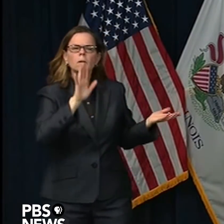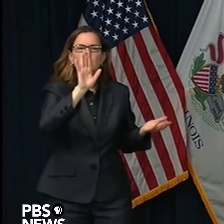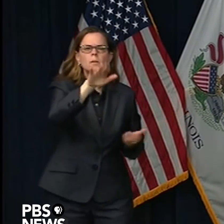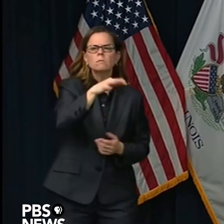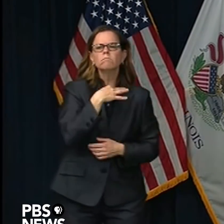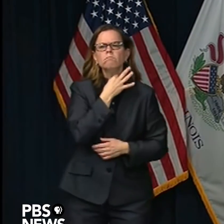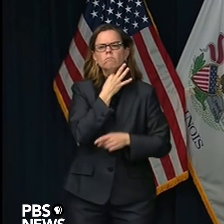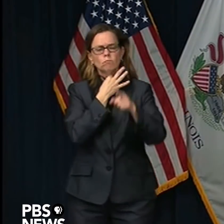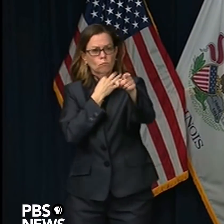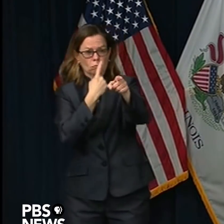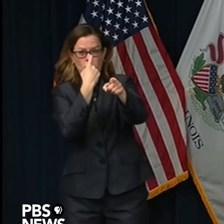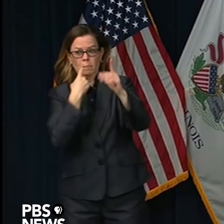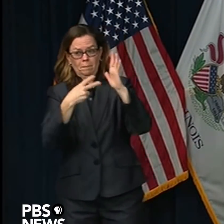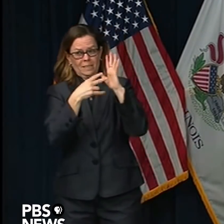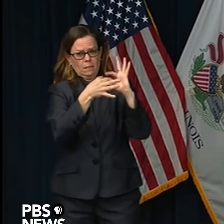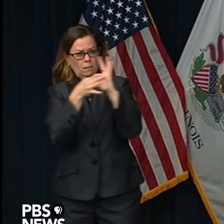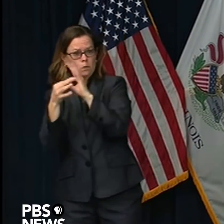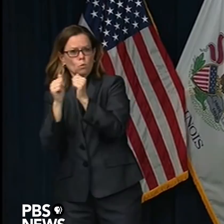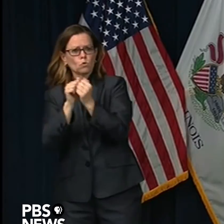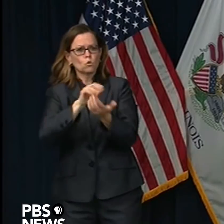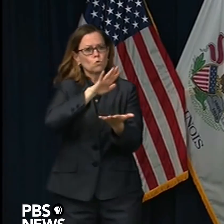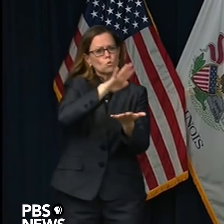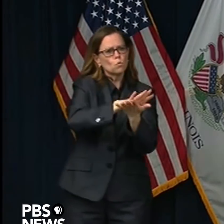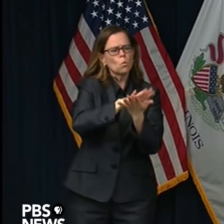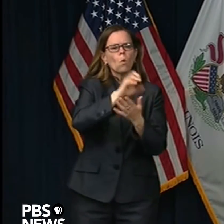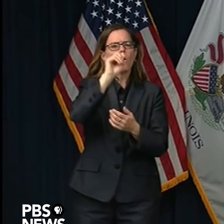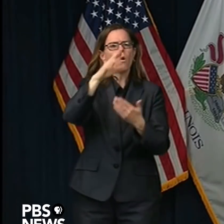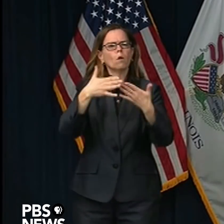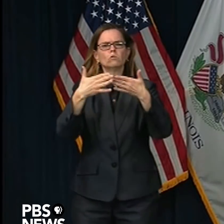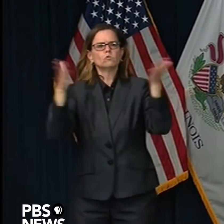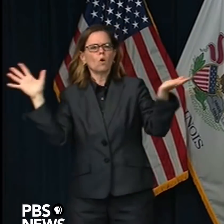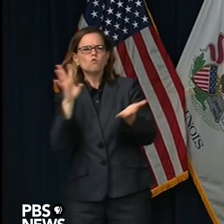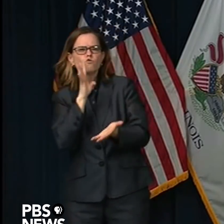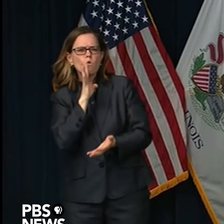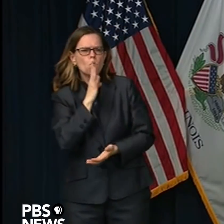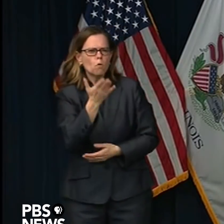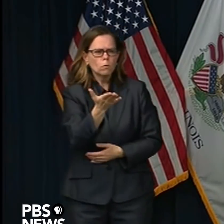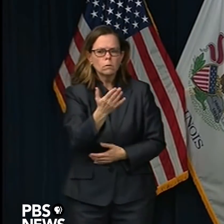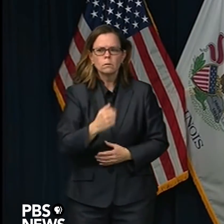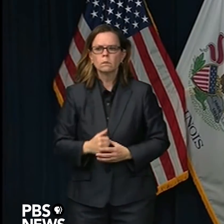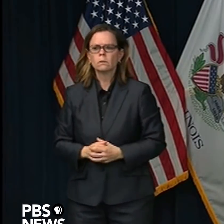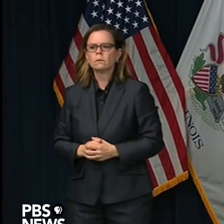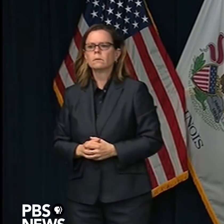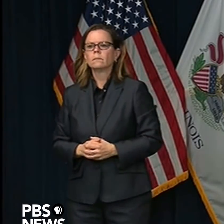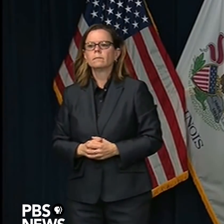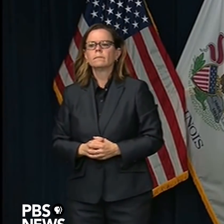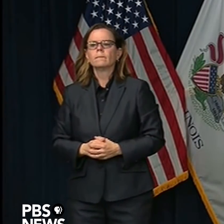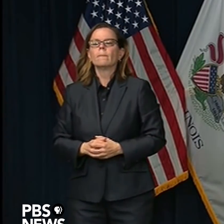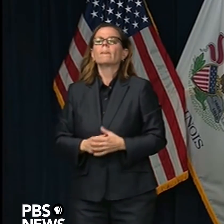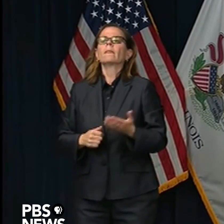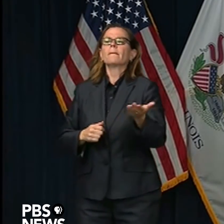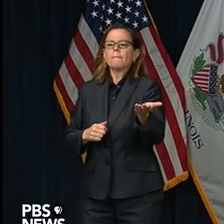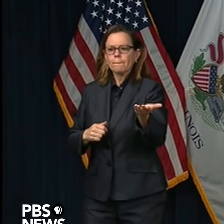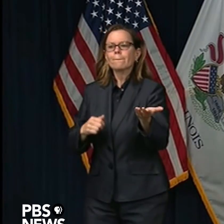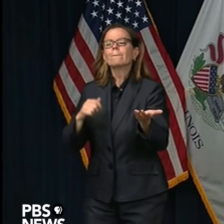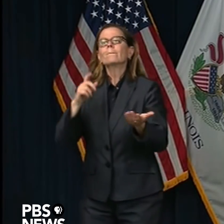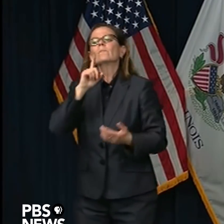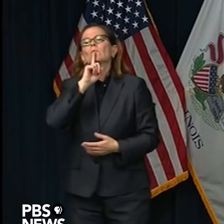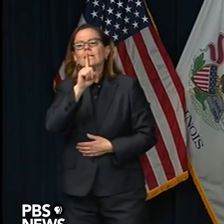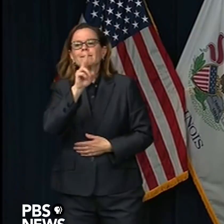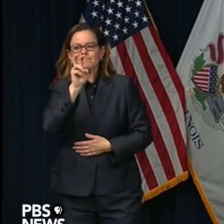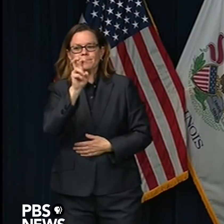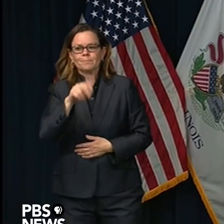virtue of the last bill that was passed, and remember there's a series of bills. There was a third bill, the third relief bill, it